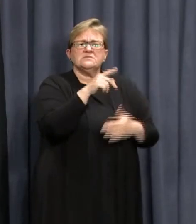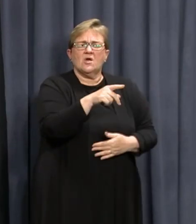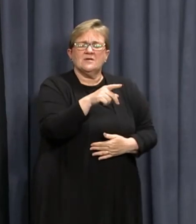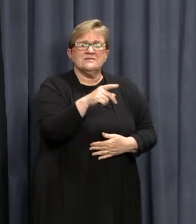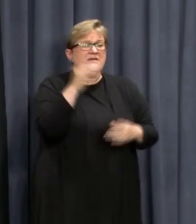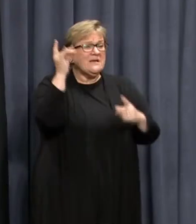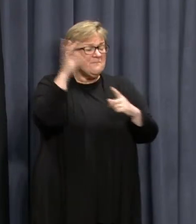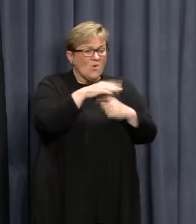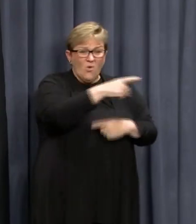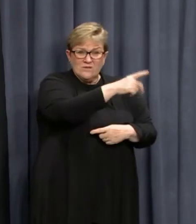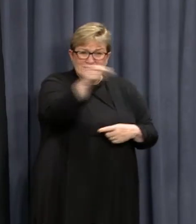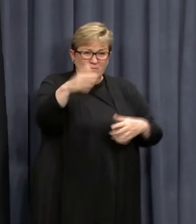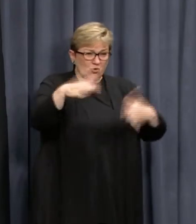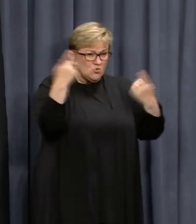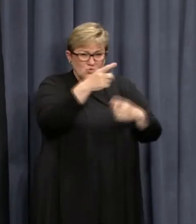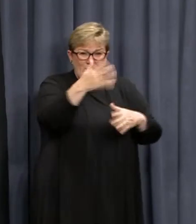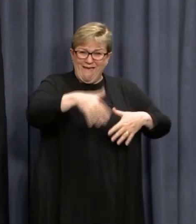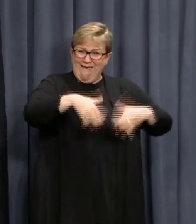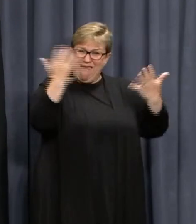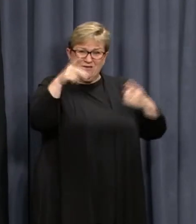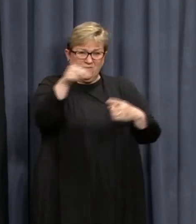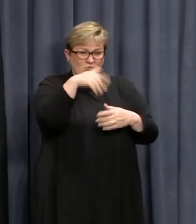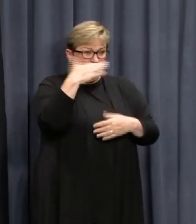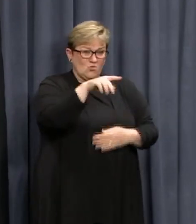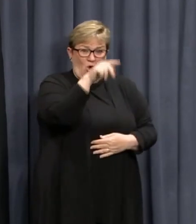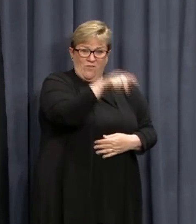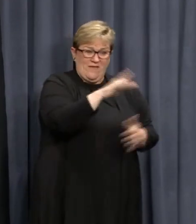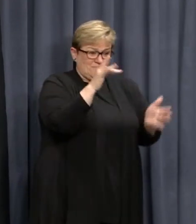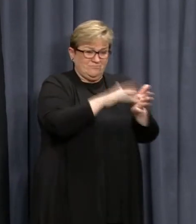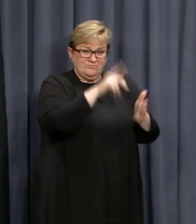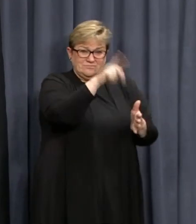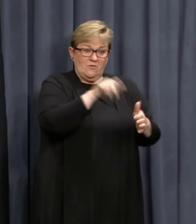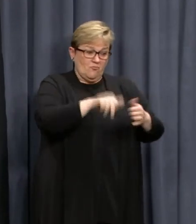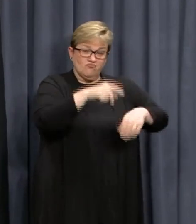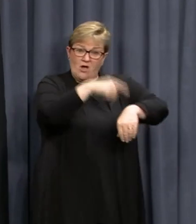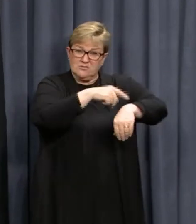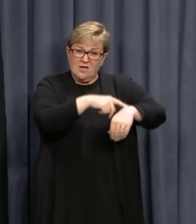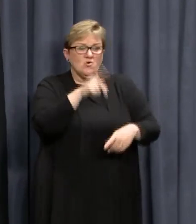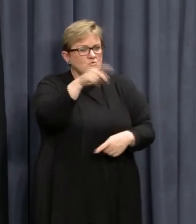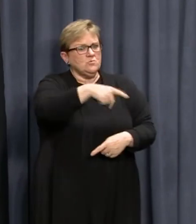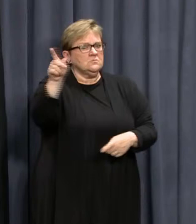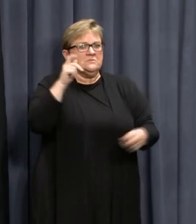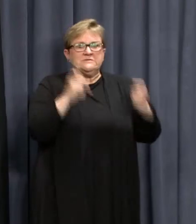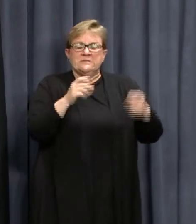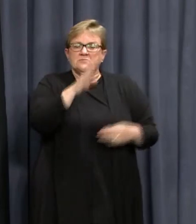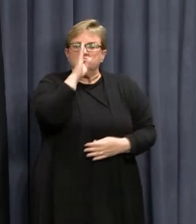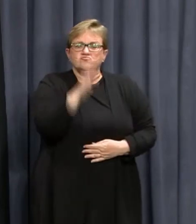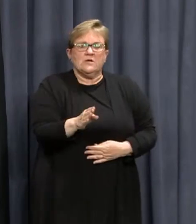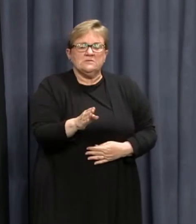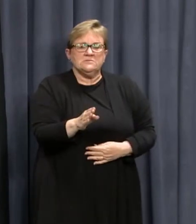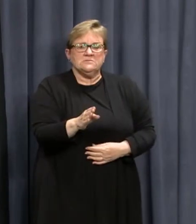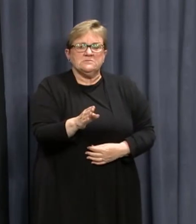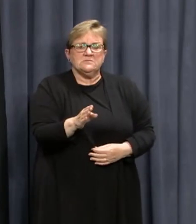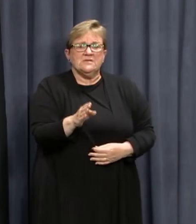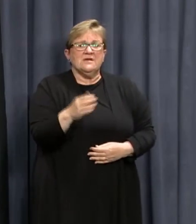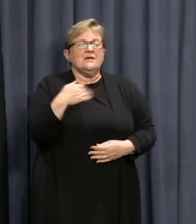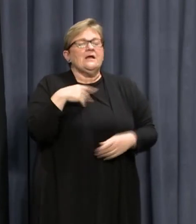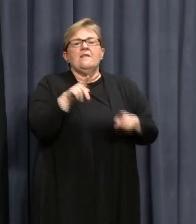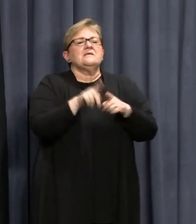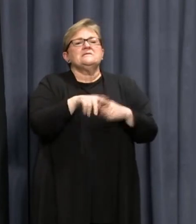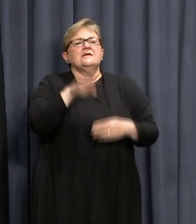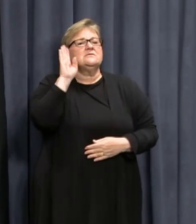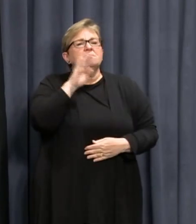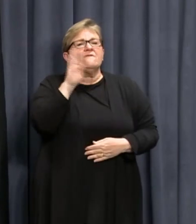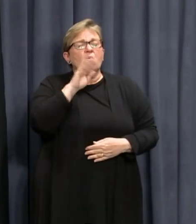It is important that anyone who has been to an exposure location at the relevant time is tested immediately. We have done this